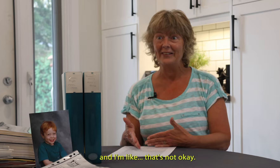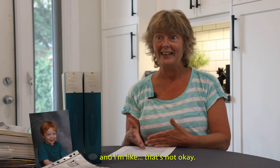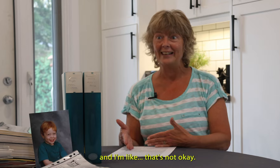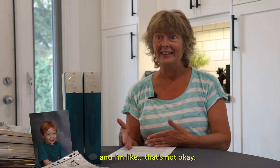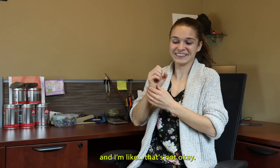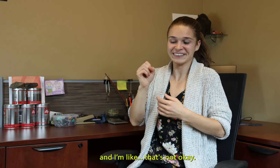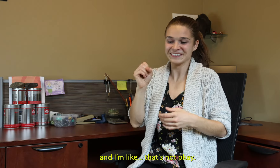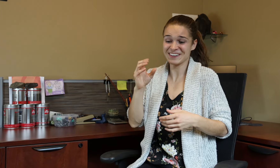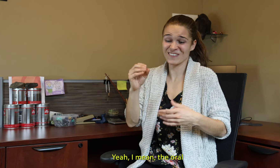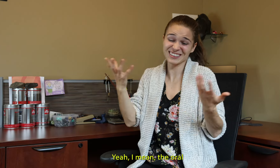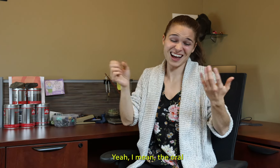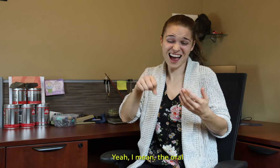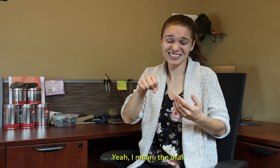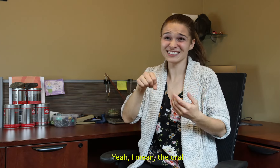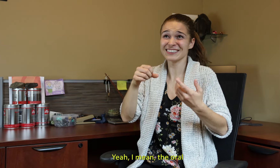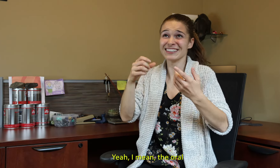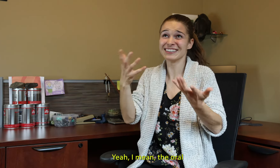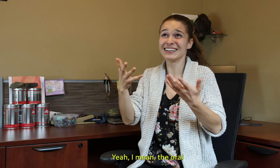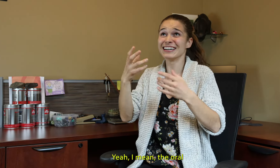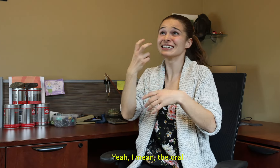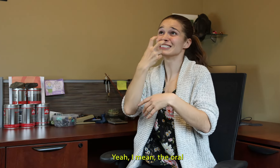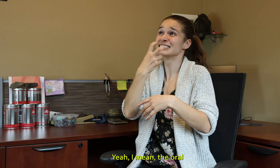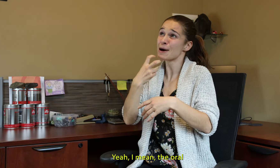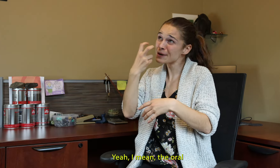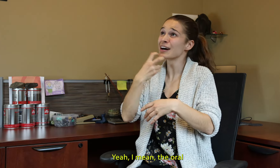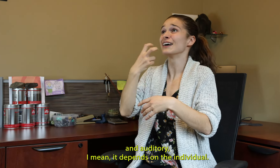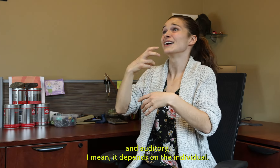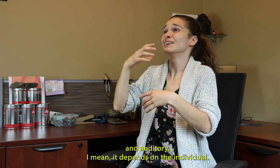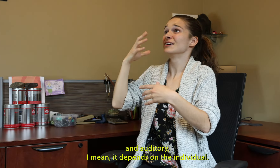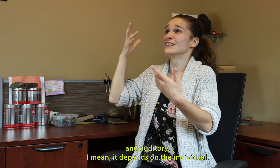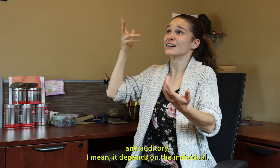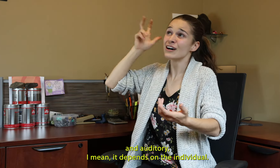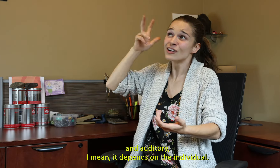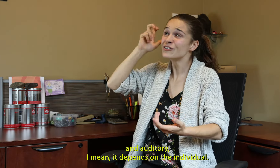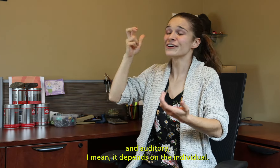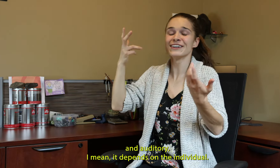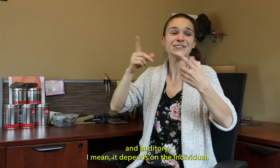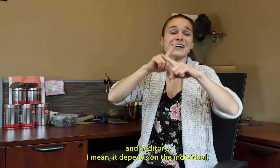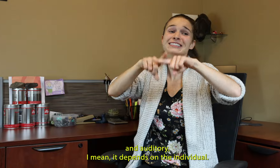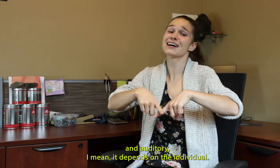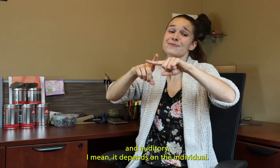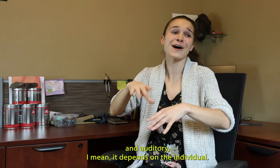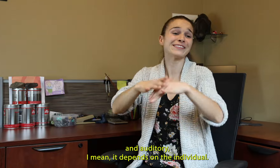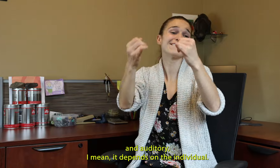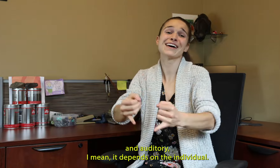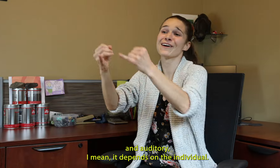okay. Yeah. I mean, the oral and auditory. I mean, it depends on the individual.